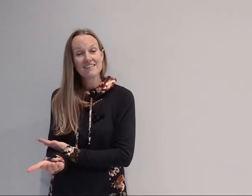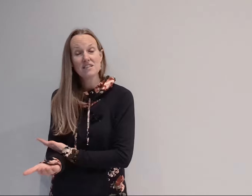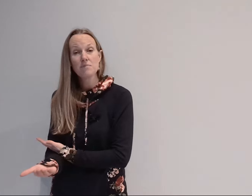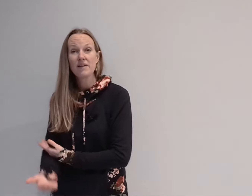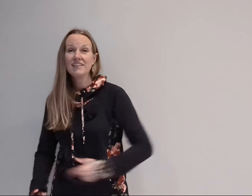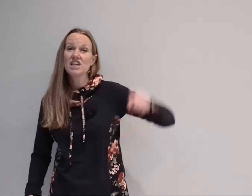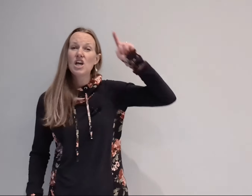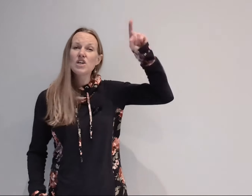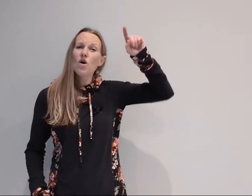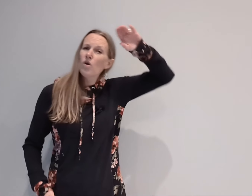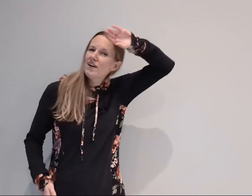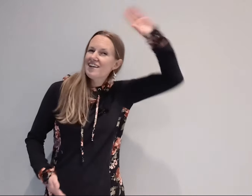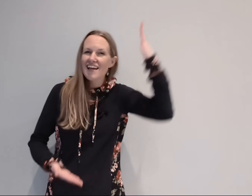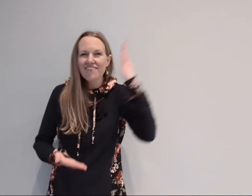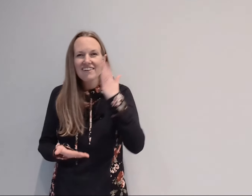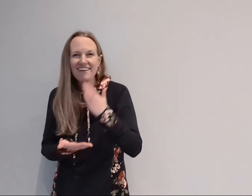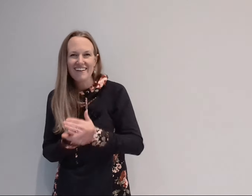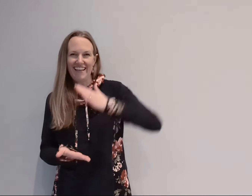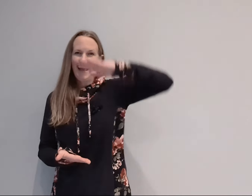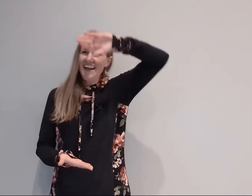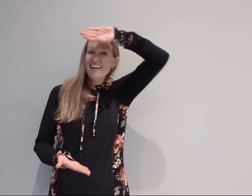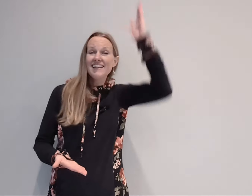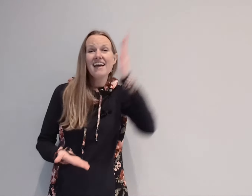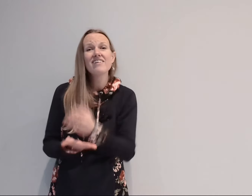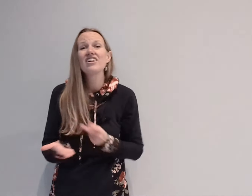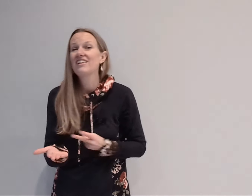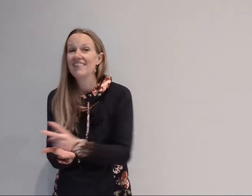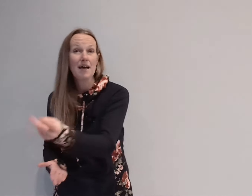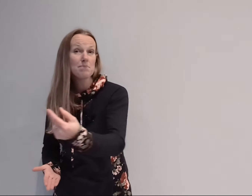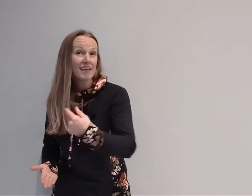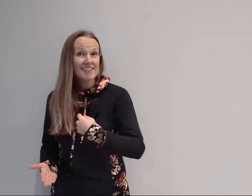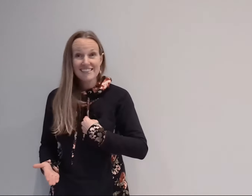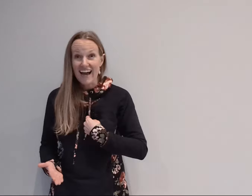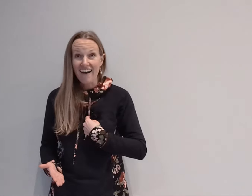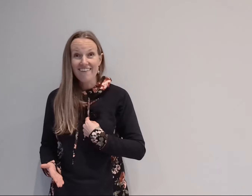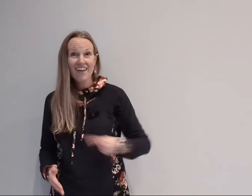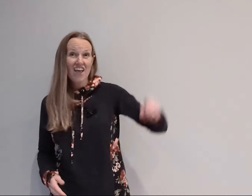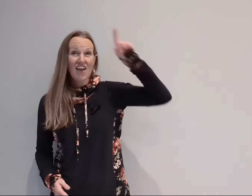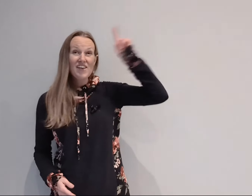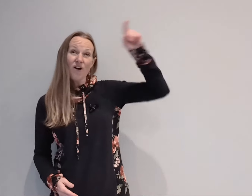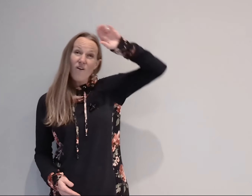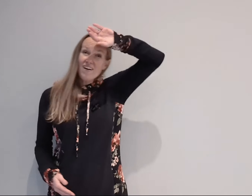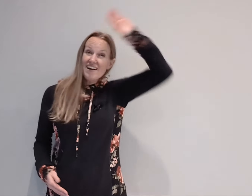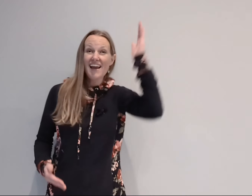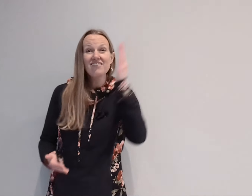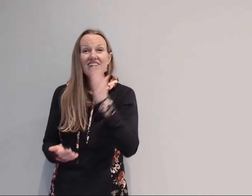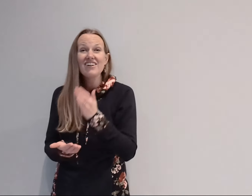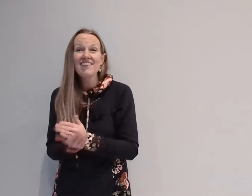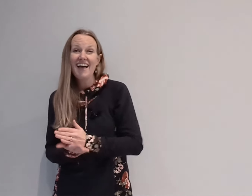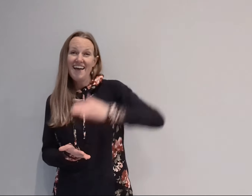on to the bridge you're never gonna let never gonna let me down you're never gonna let